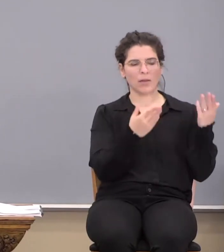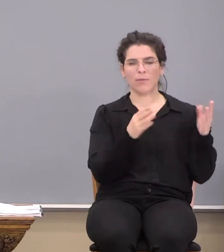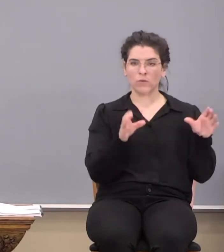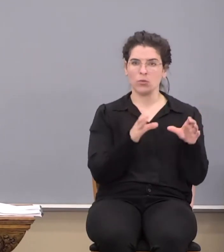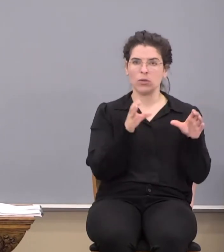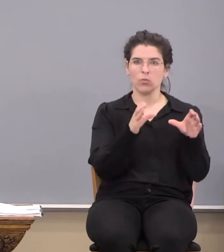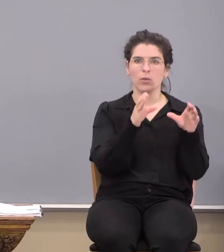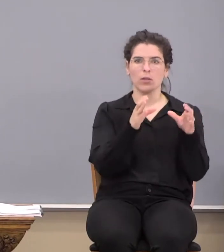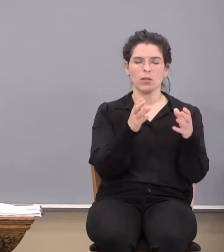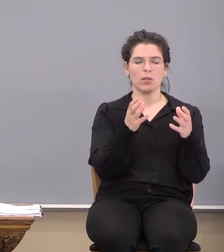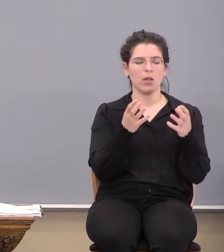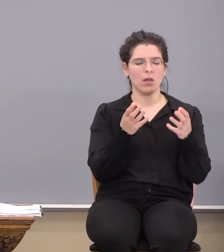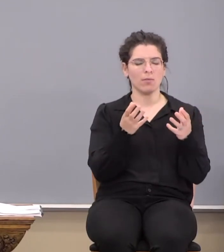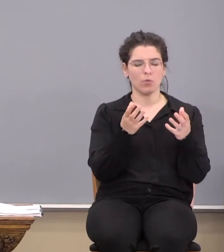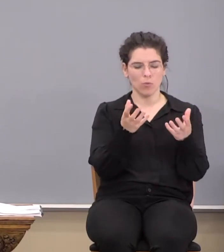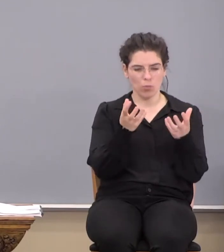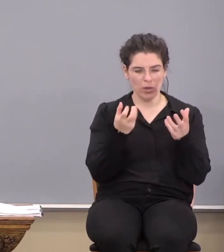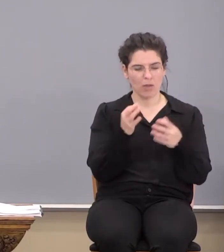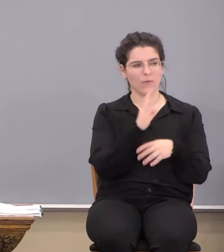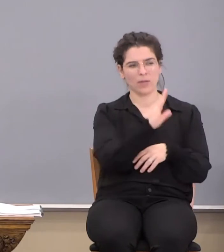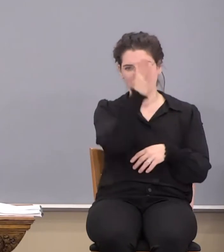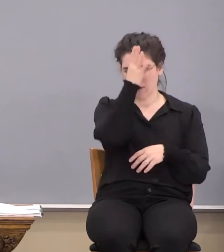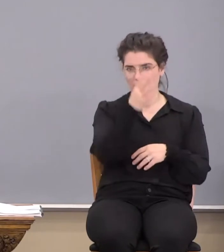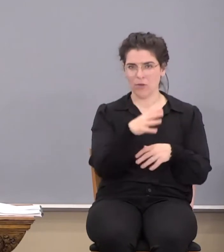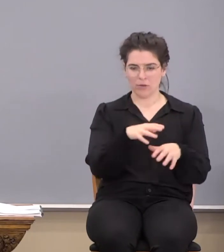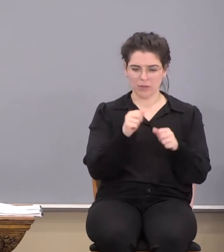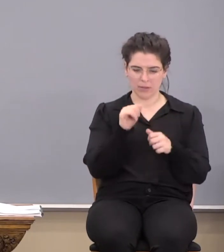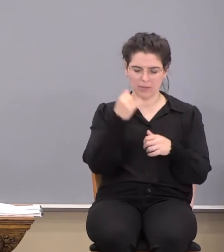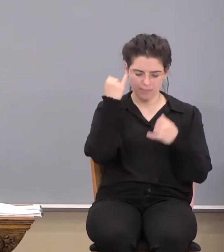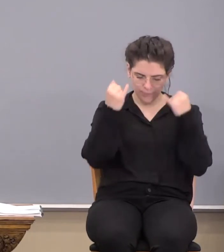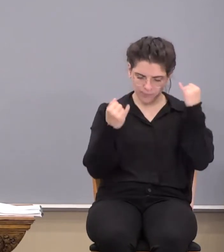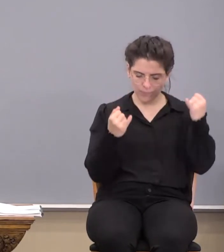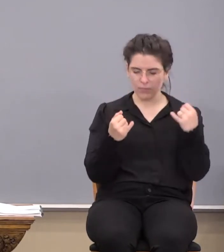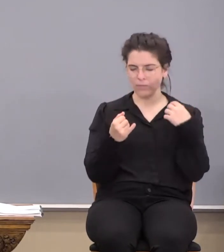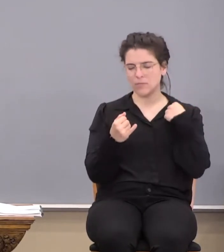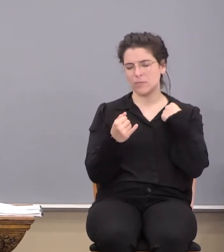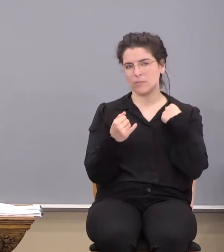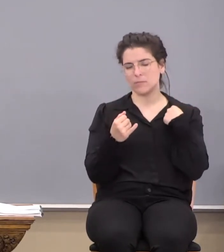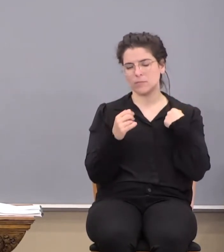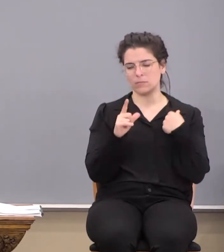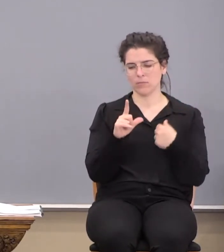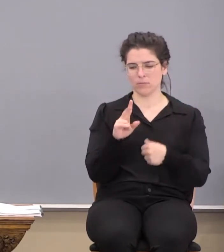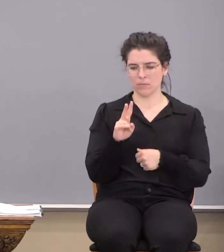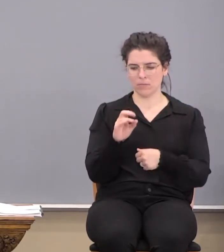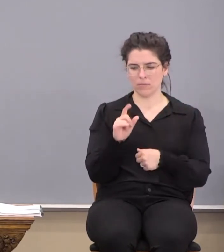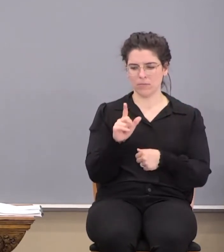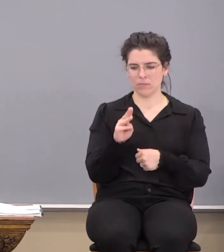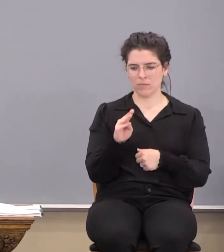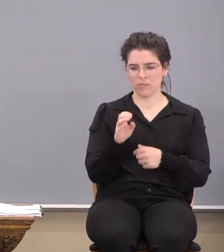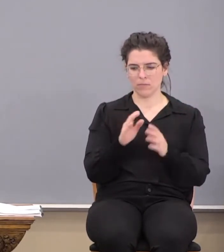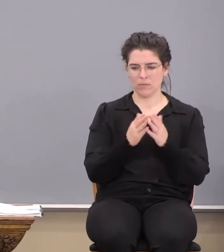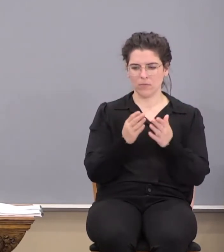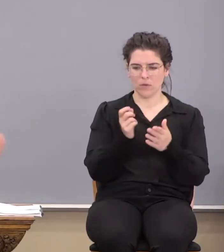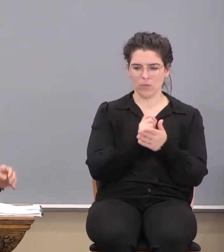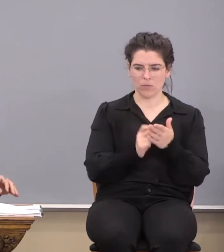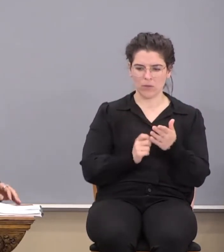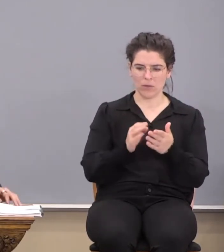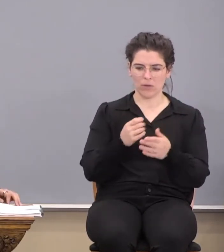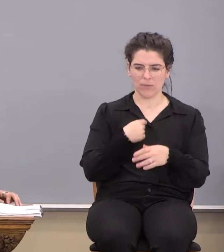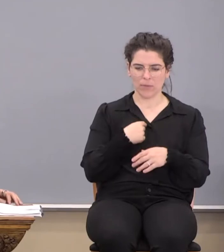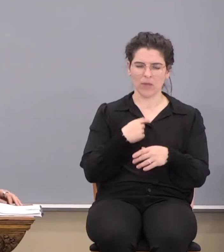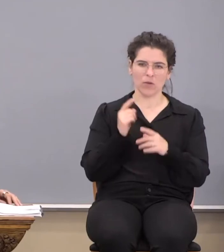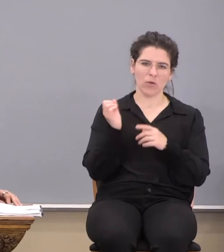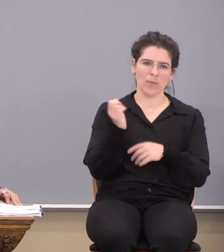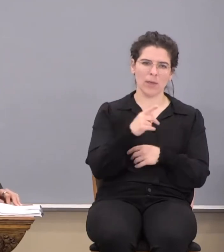of His Father. Well, you take that idea when He says, in the volume of the book it is written of me. So you go back to Colossians chapter number